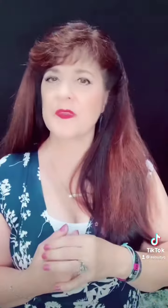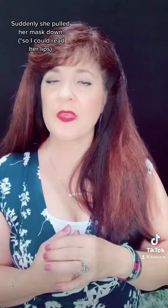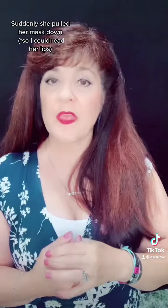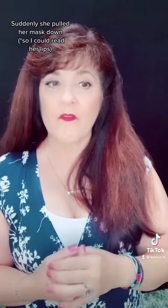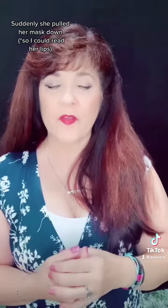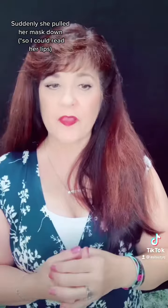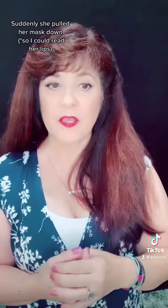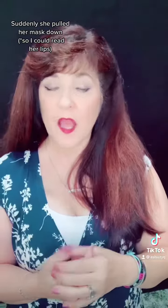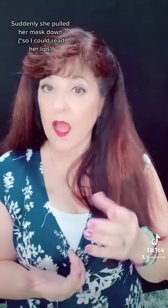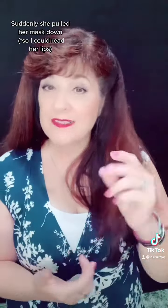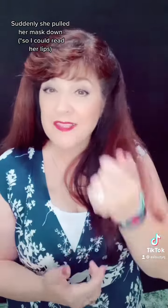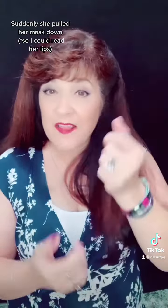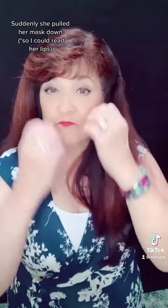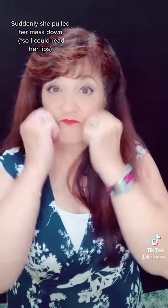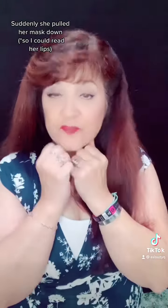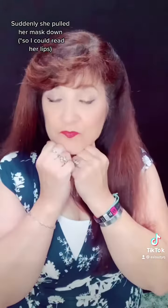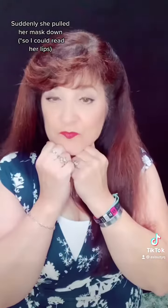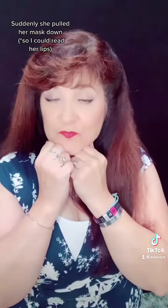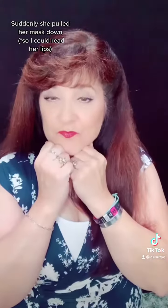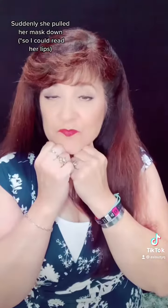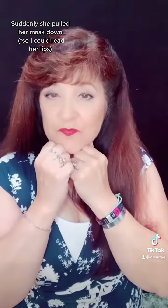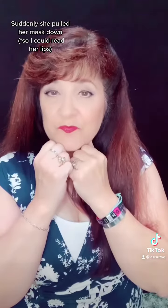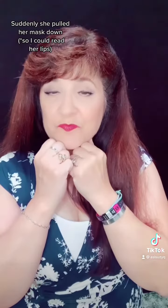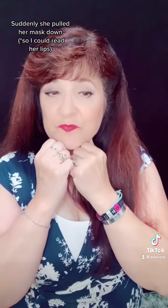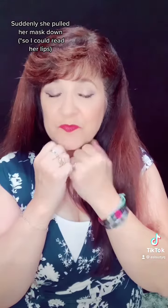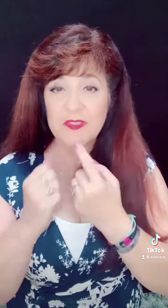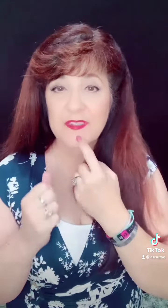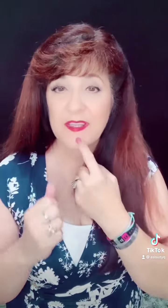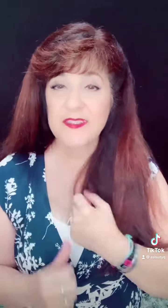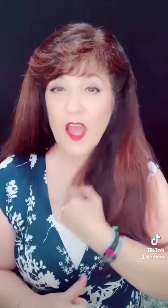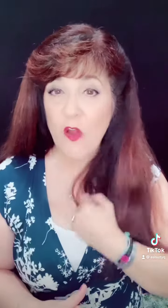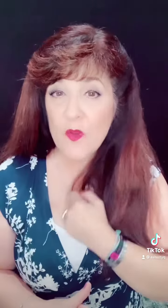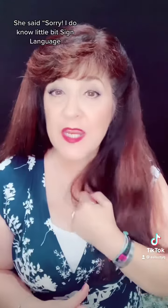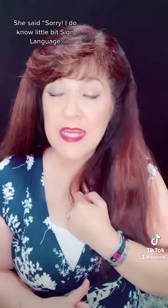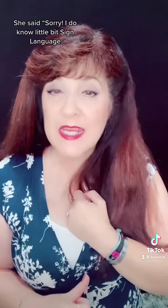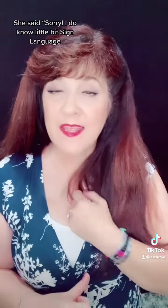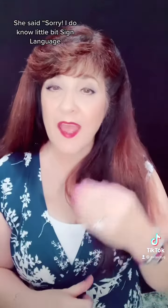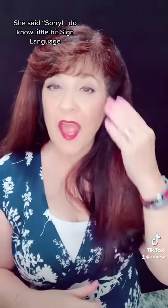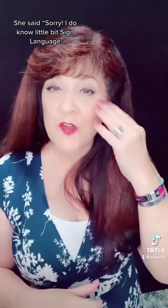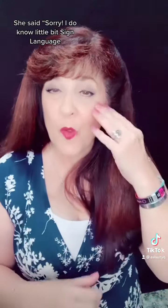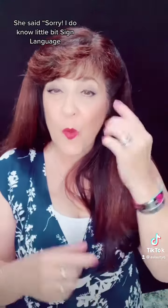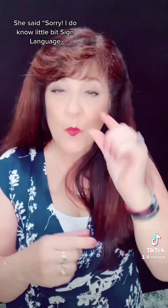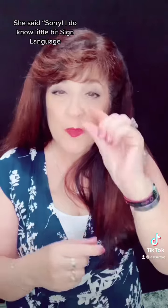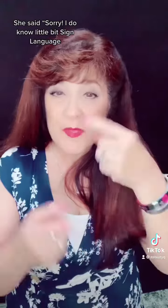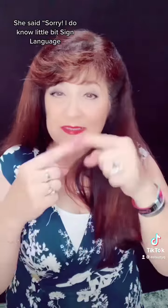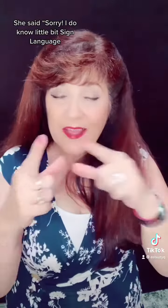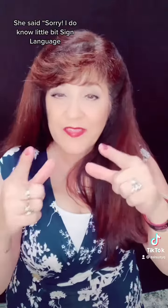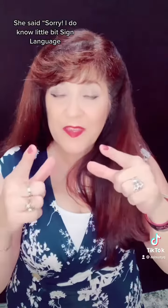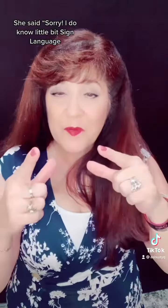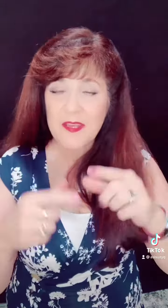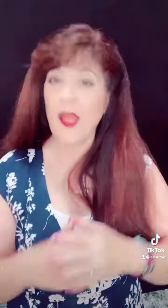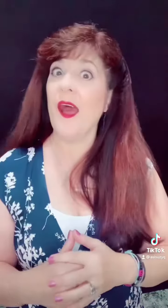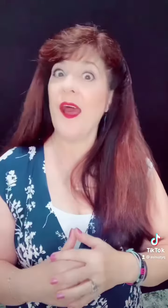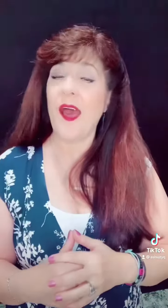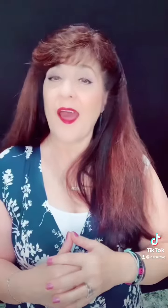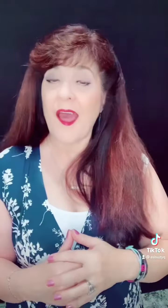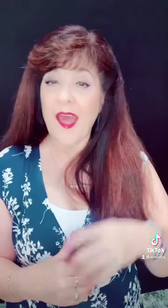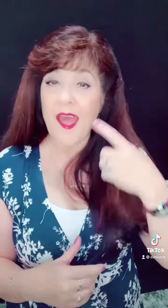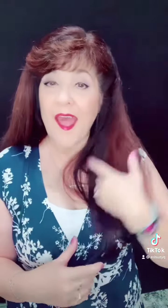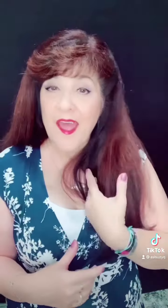Suddenly she pulled her mask down so I could read her lips. She said sorry. I do no little bit sign